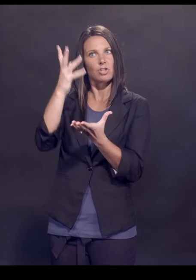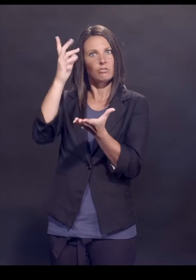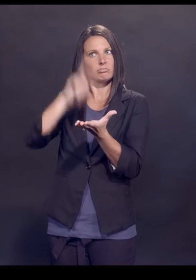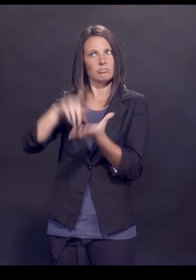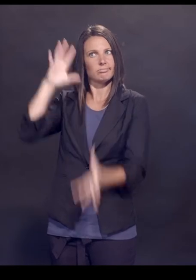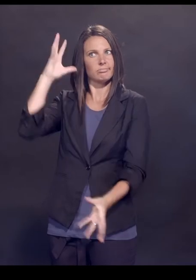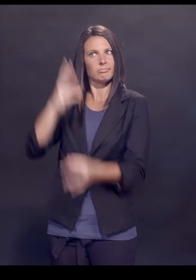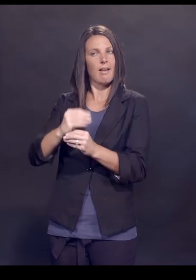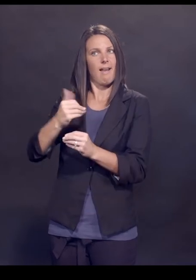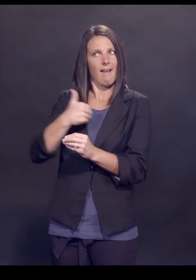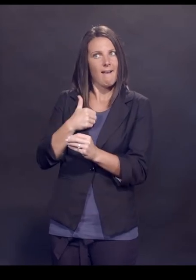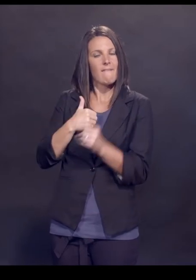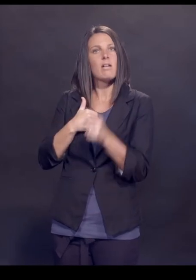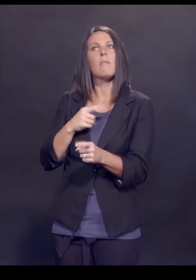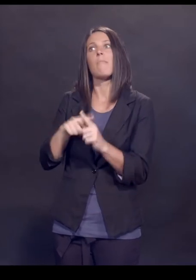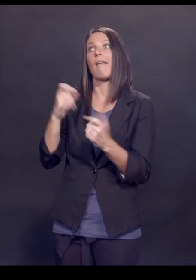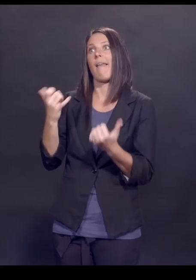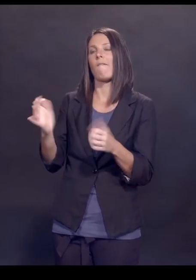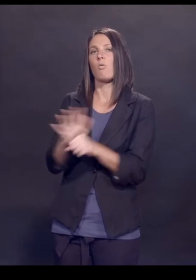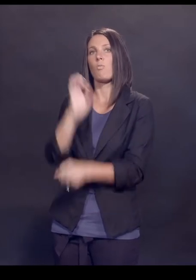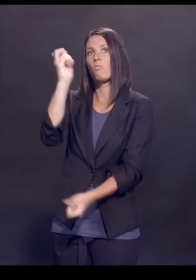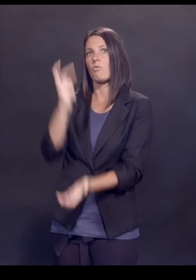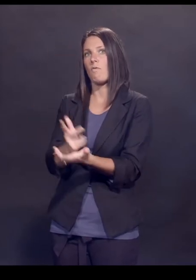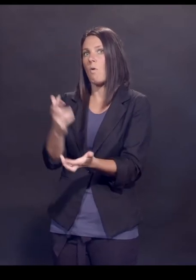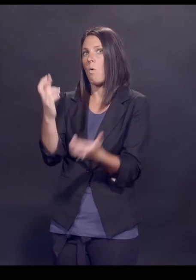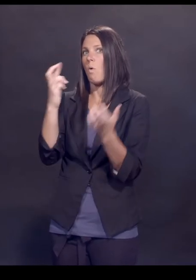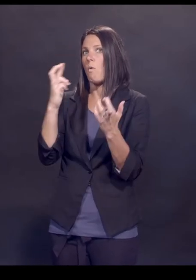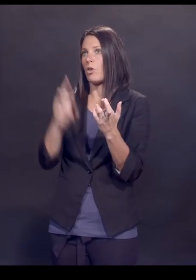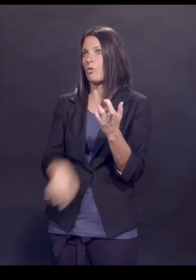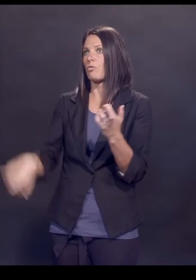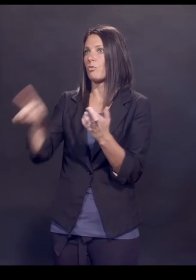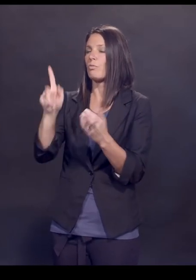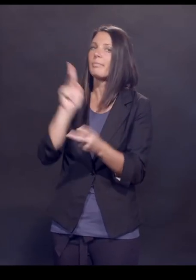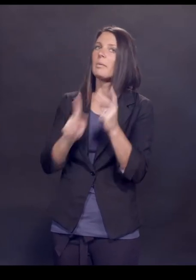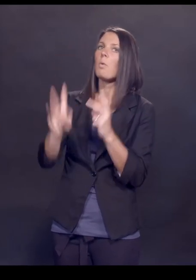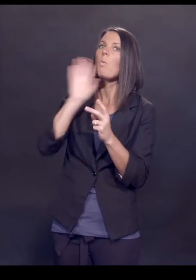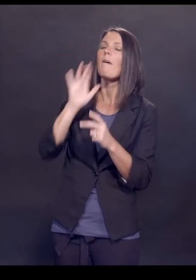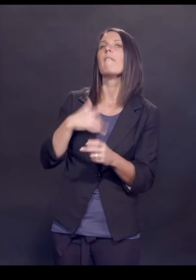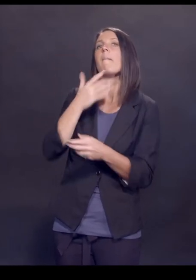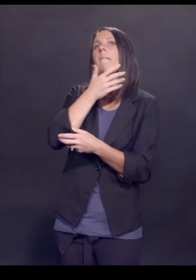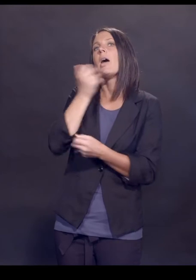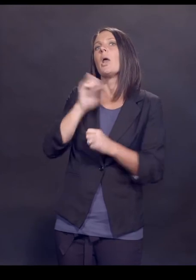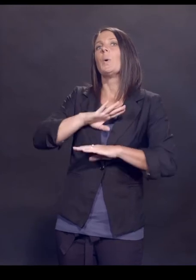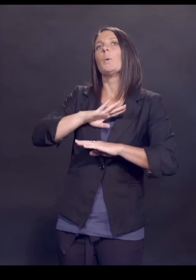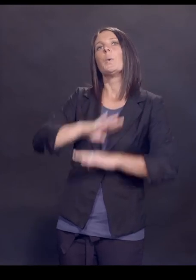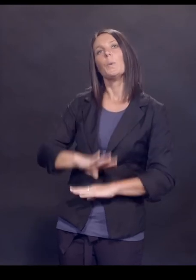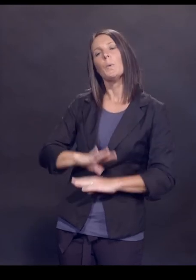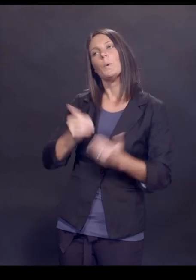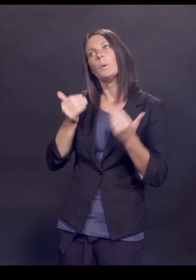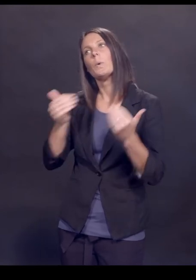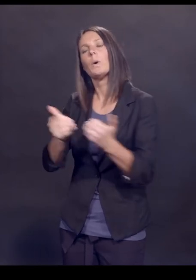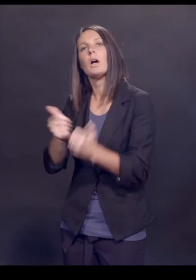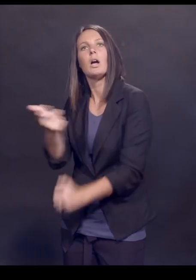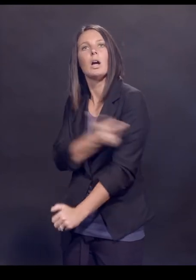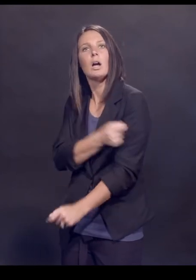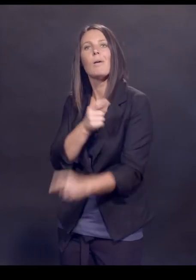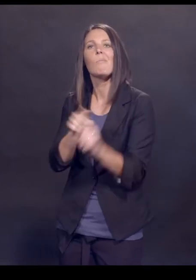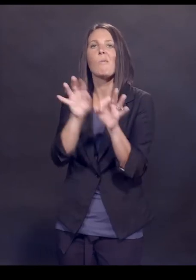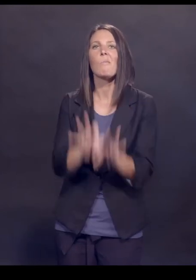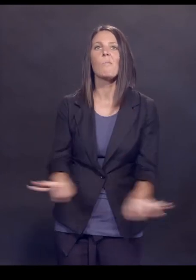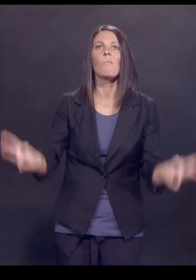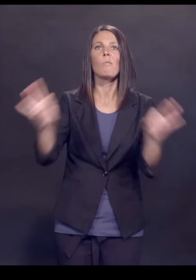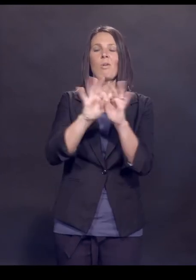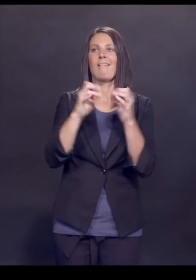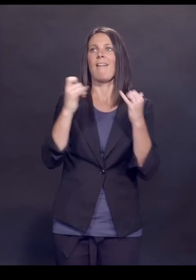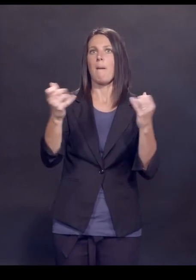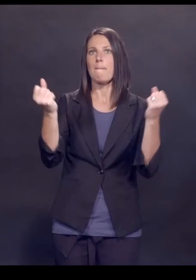was a full approval, but now that there's a full approval, hopefully there will be some people who will feel better about getting this vaccine. And I think also, importantly, there are now